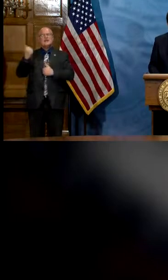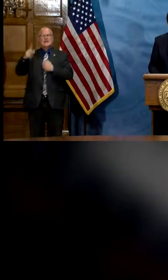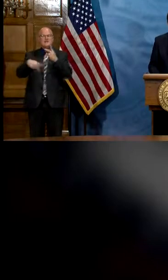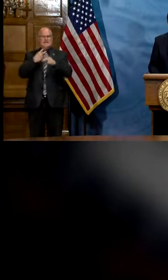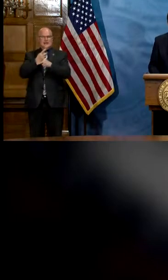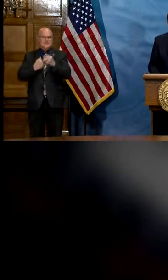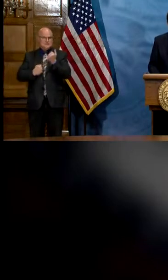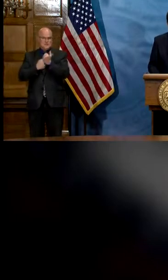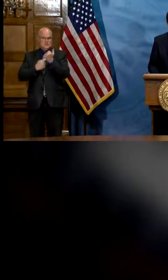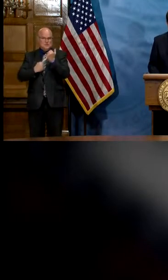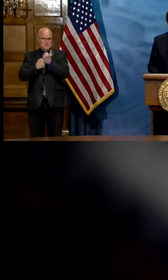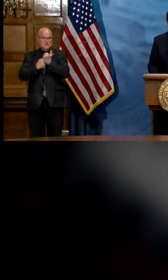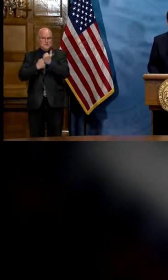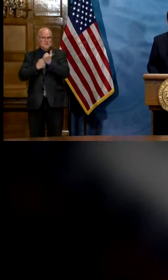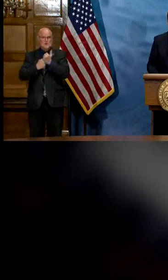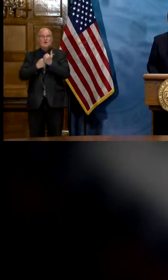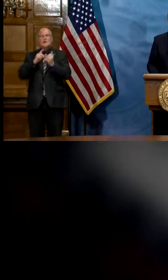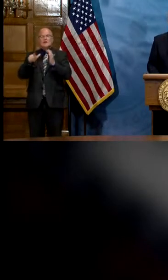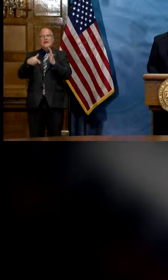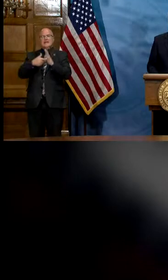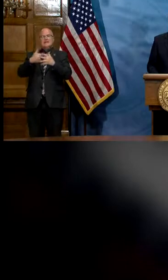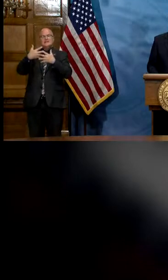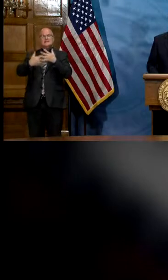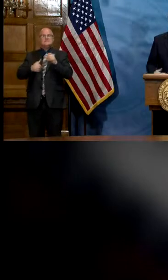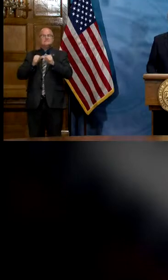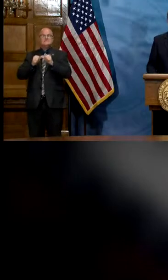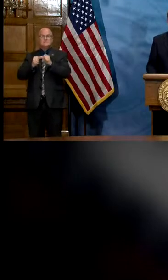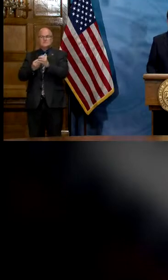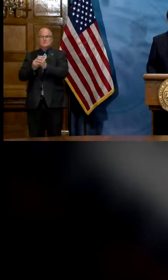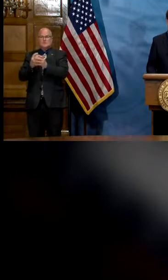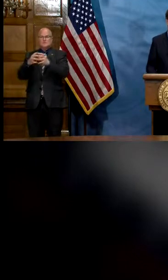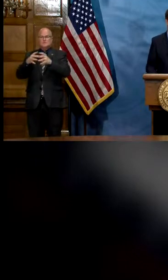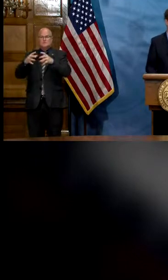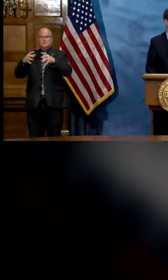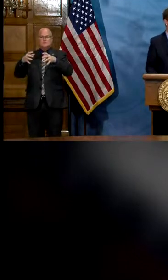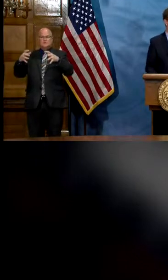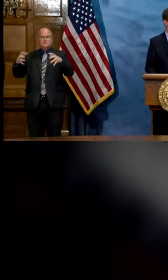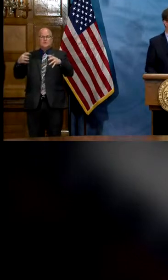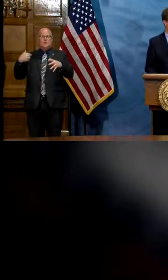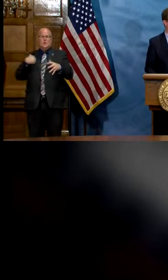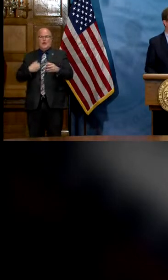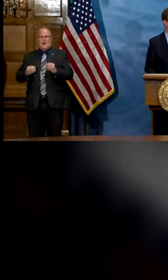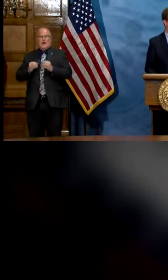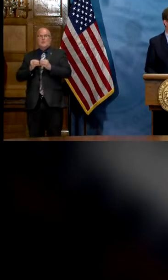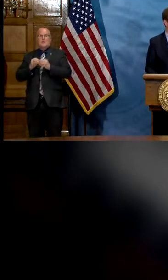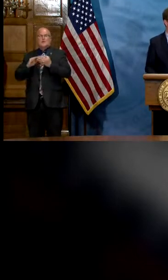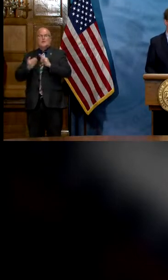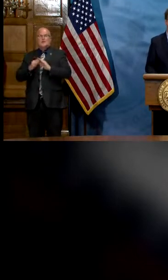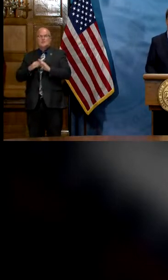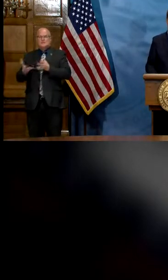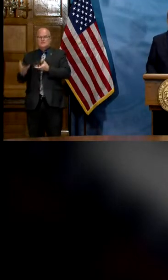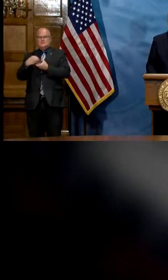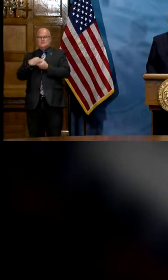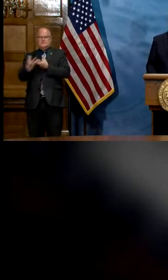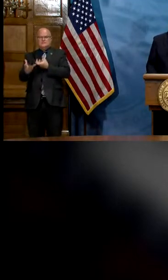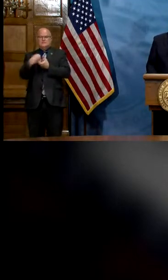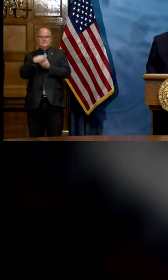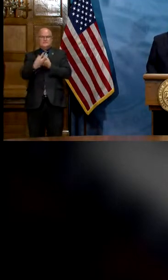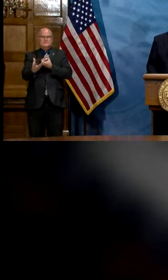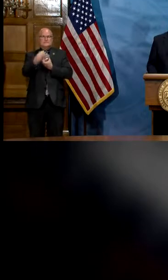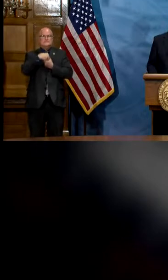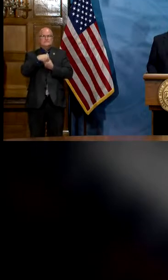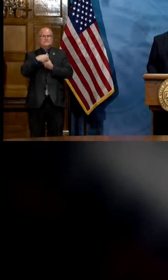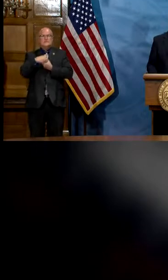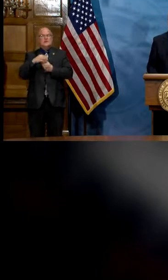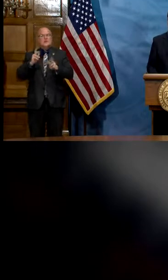of supports this list will continue to grow as we get more community organizations that say hey